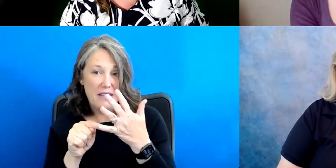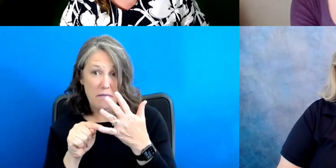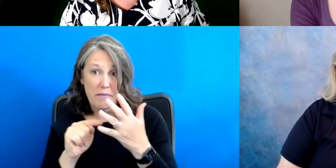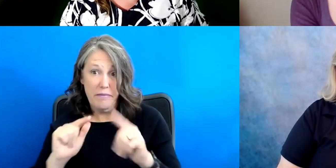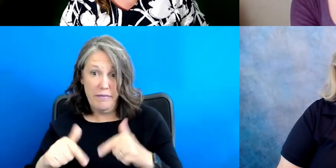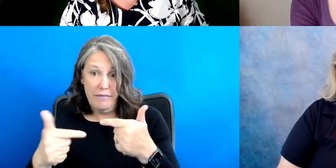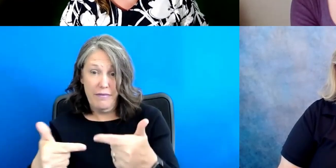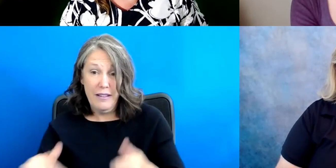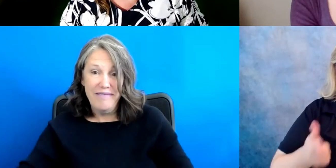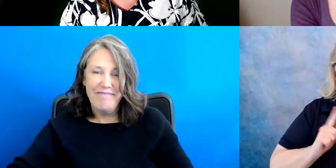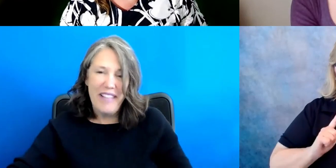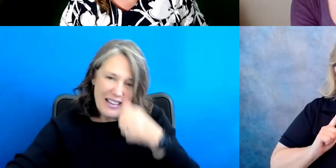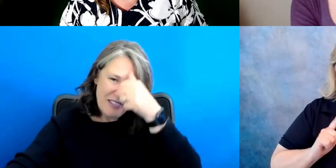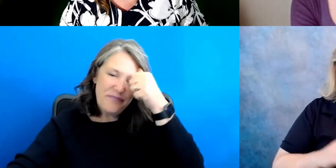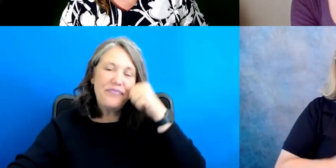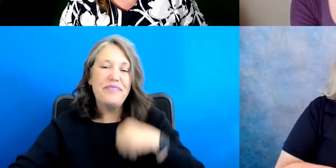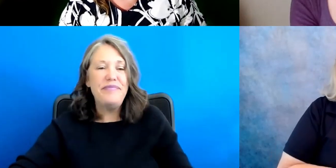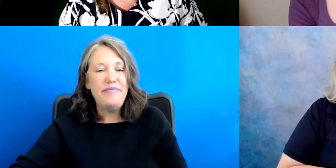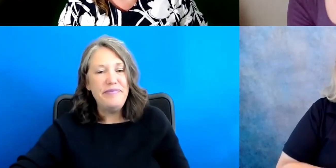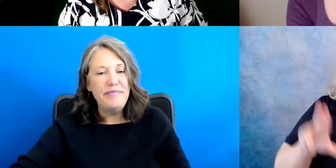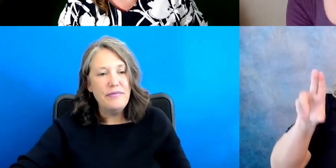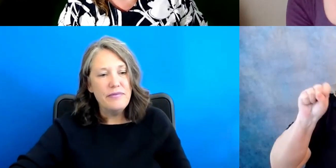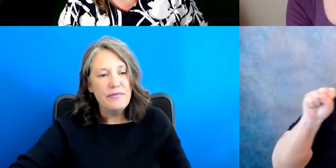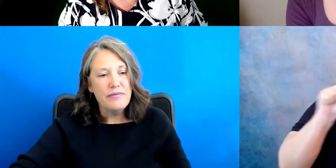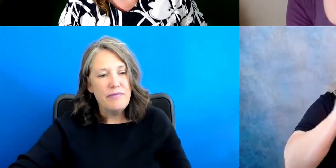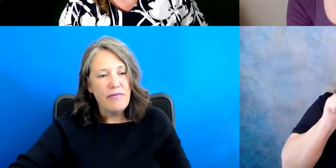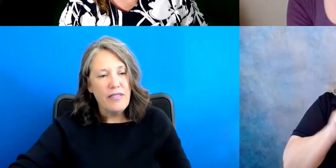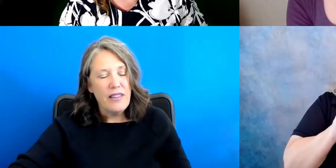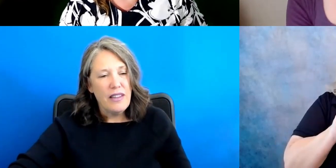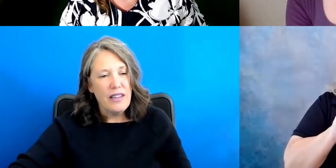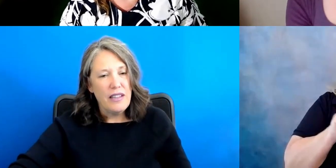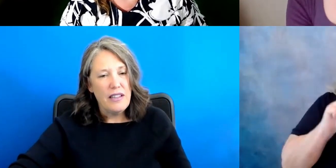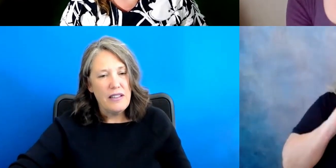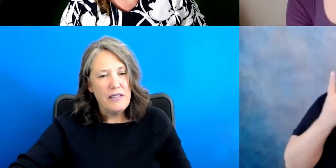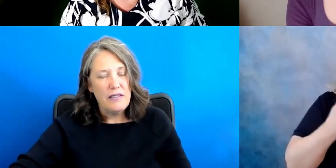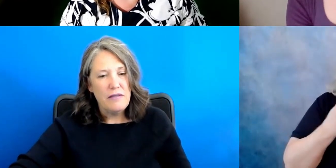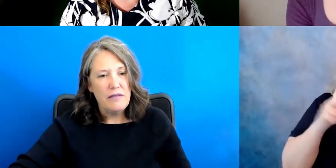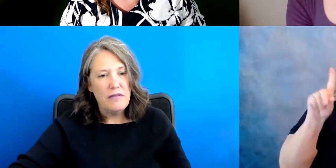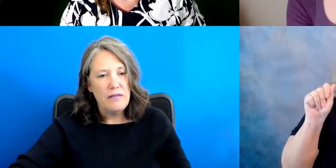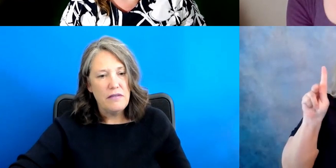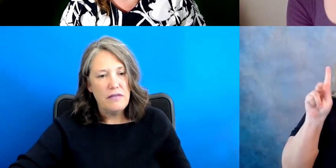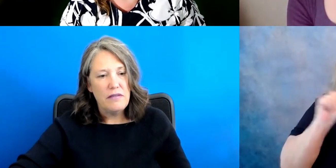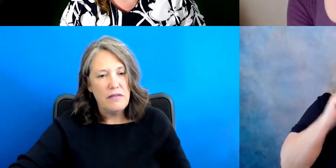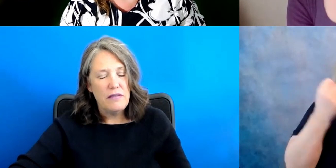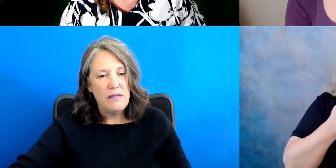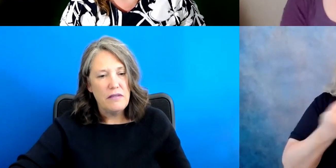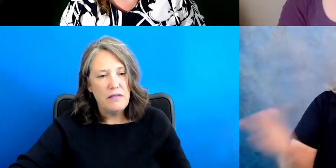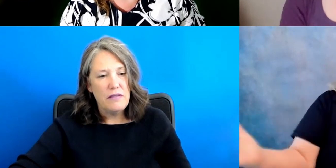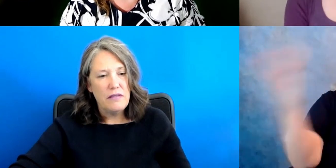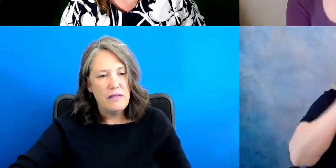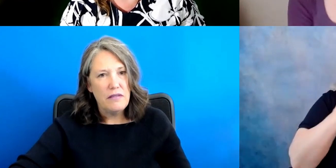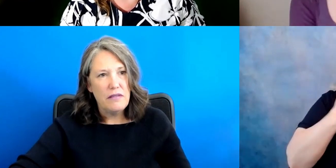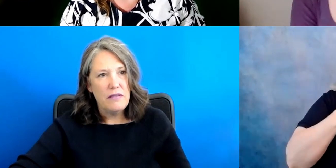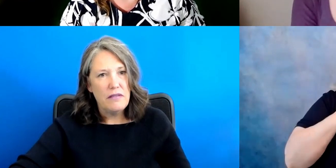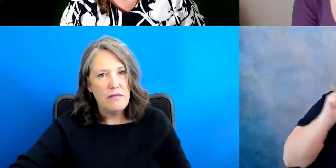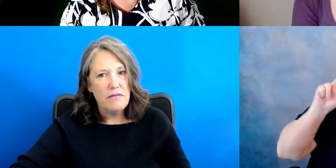the U S state department disability team reached out to me on August 15th, um, because they knew I had that strong connection